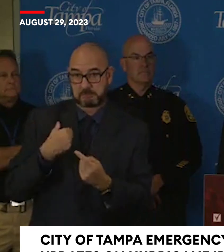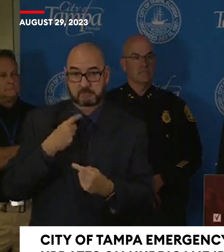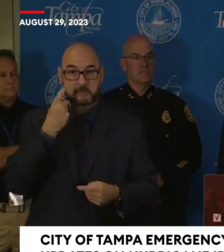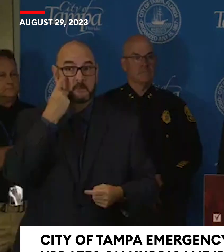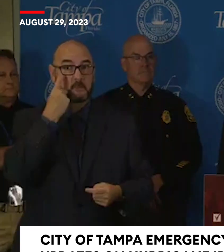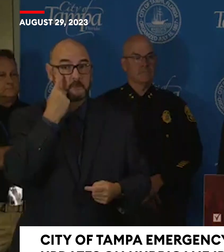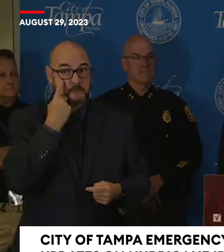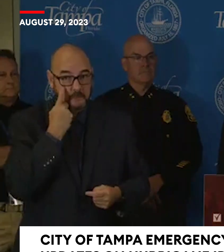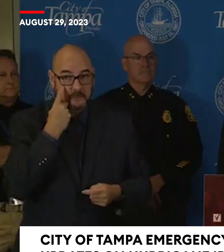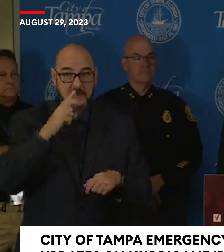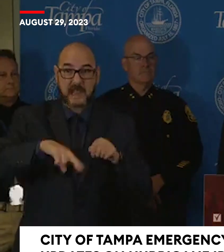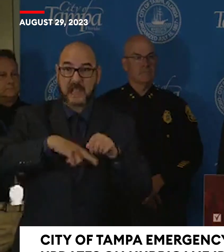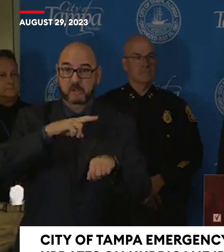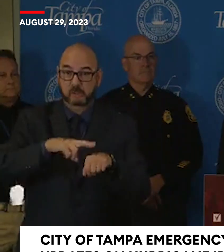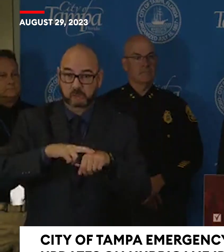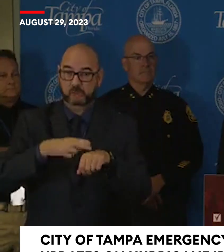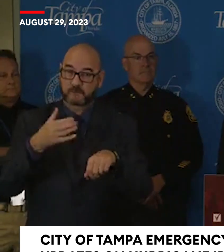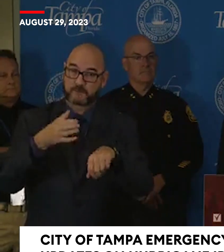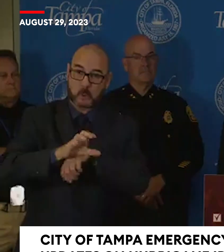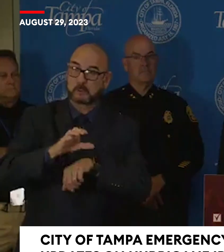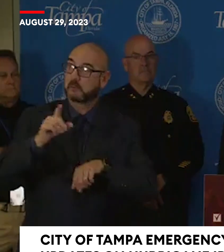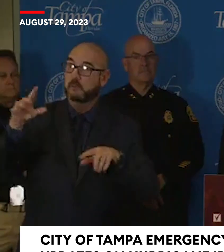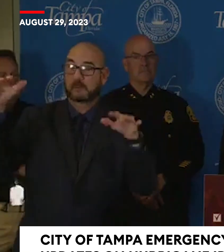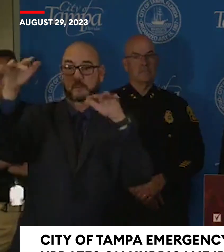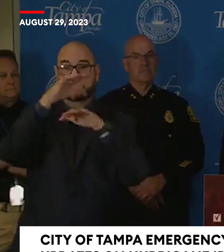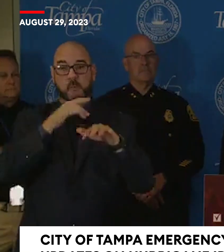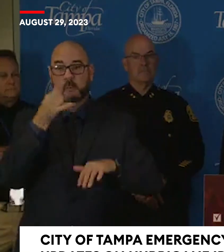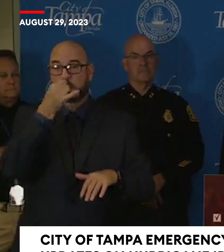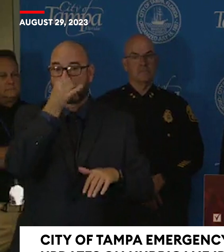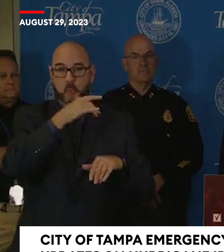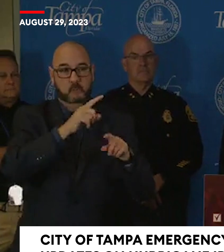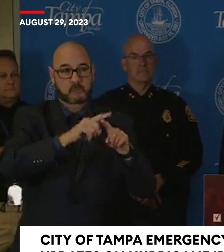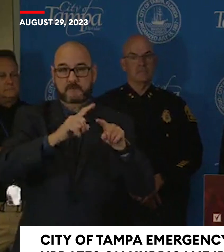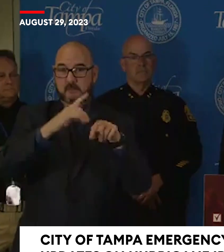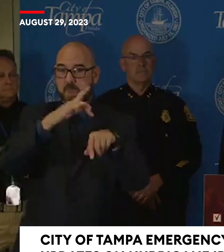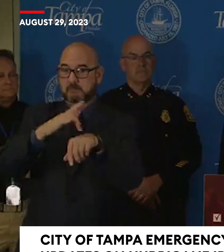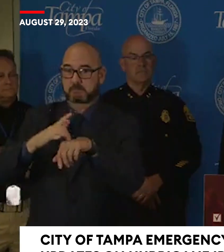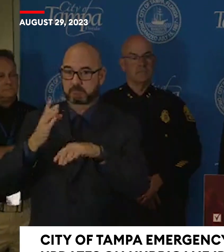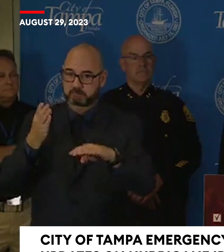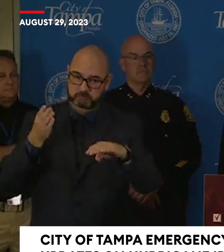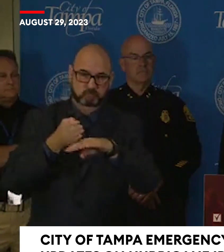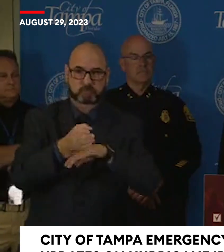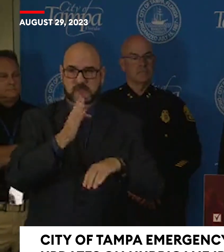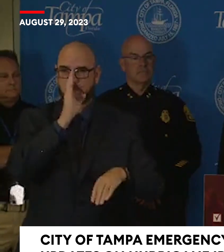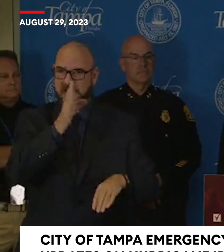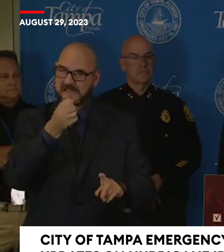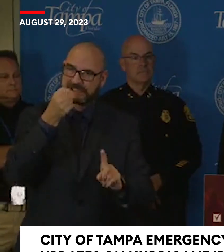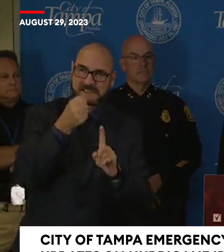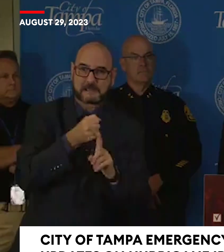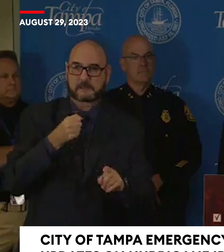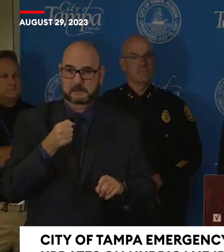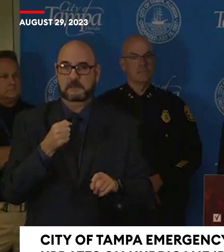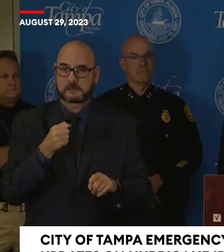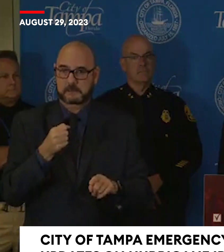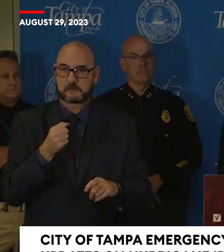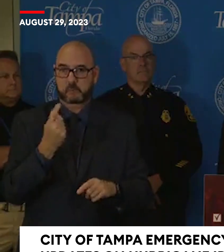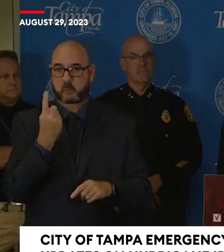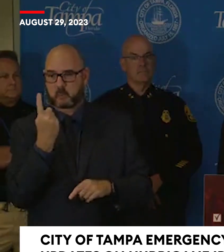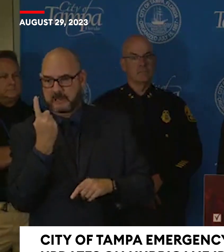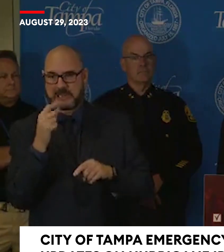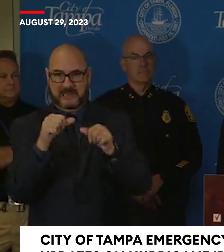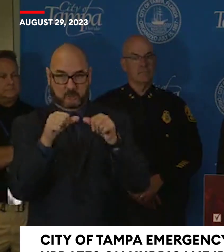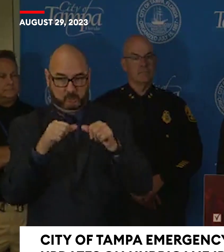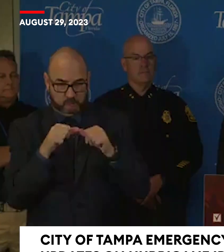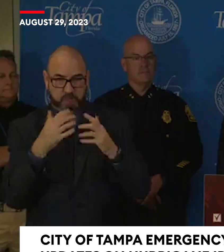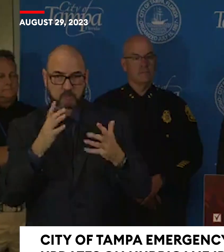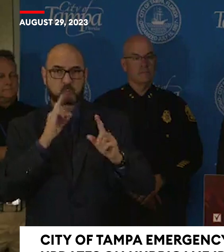I've gone to other areas that have been directly hit by a hurricane. And the one consistent response from everyone who